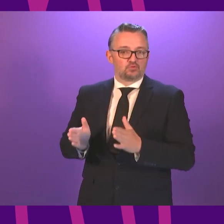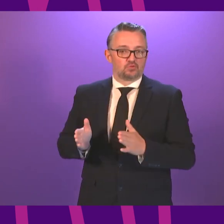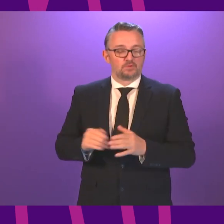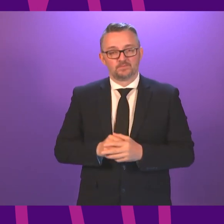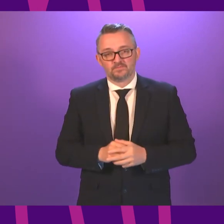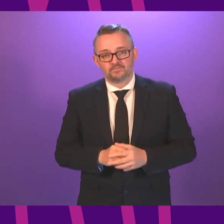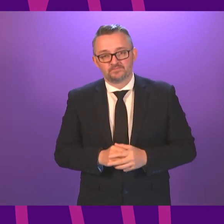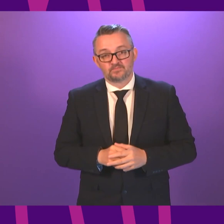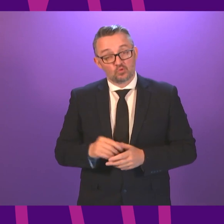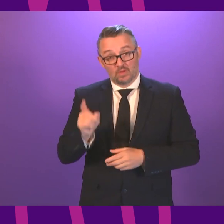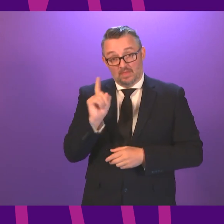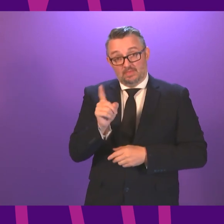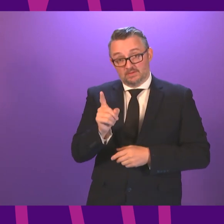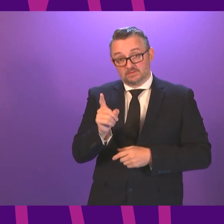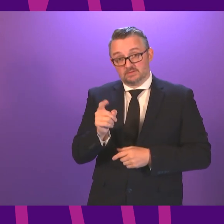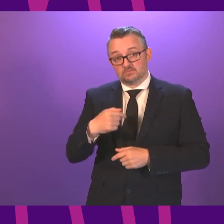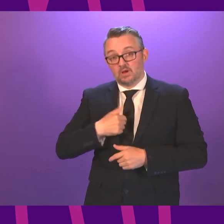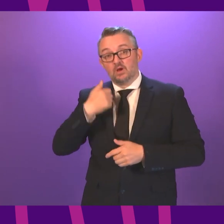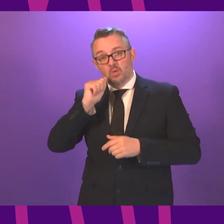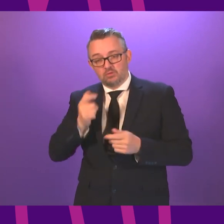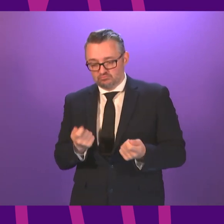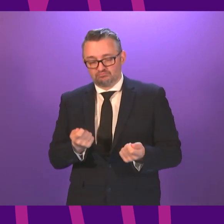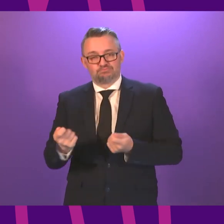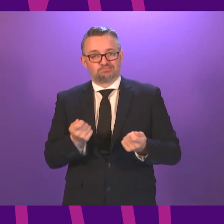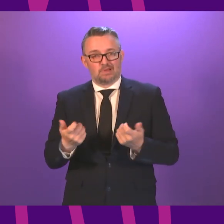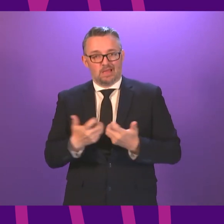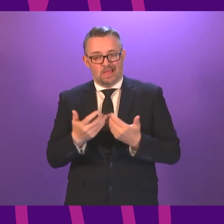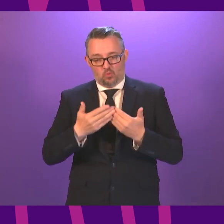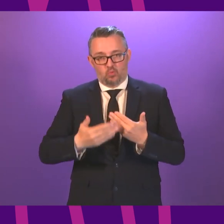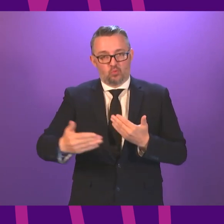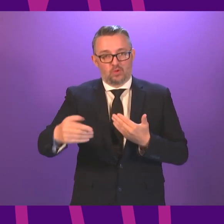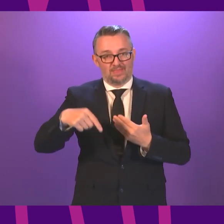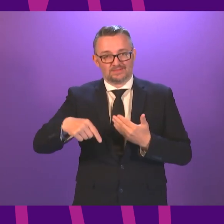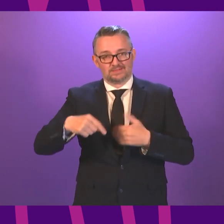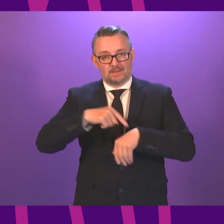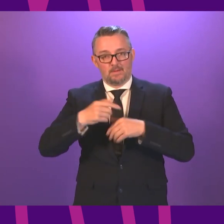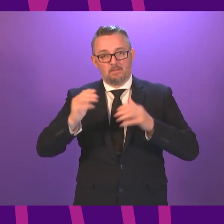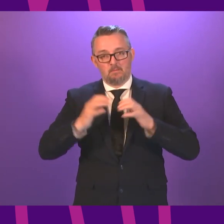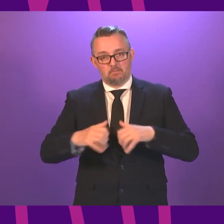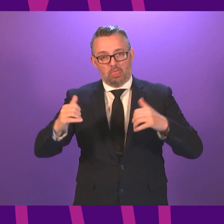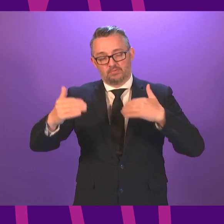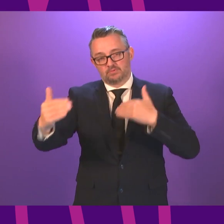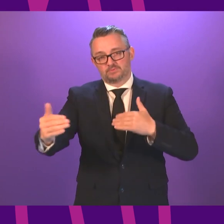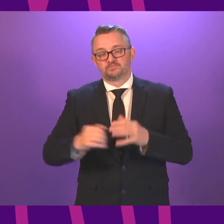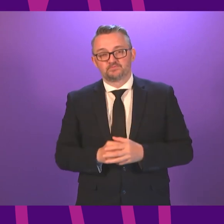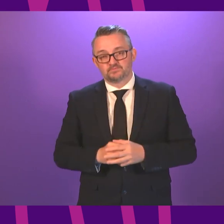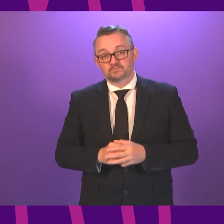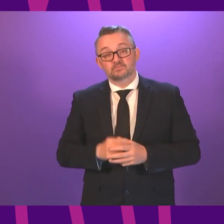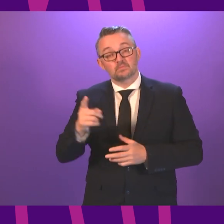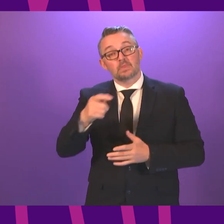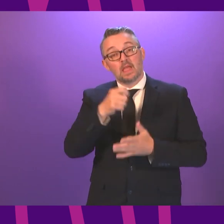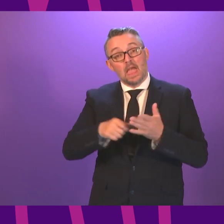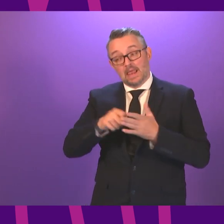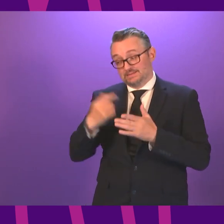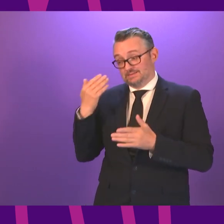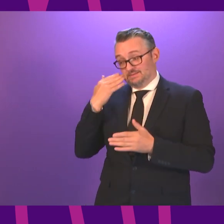presiding officer is how I will seek to govern in this new term of Parliament. Indeed, shortly after the election, I